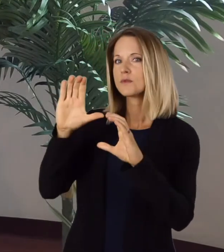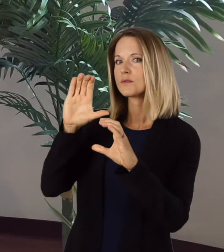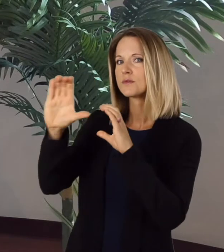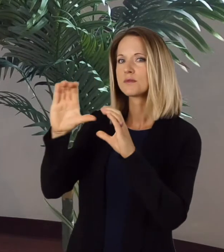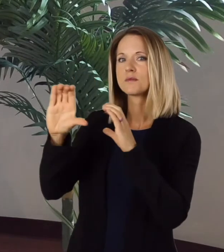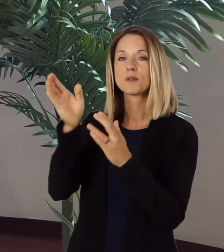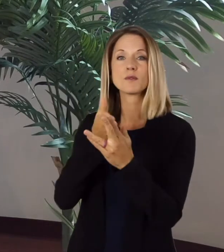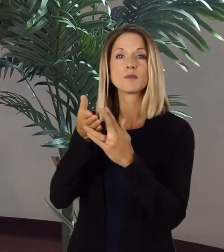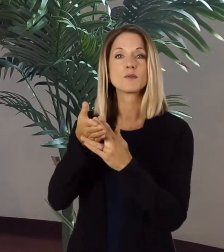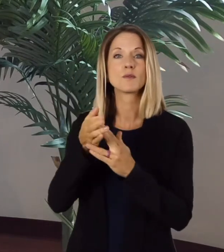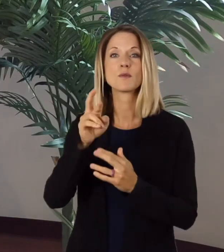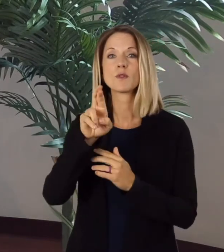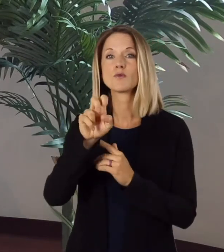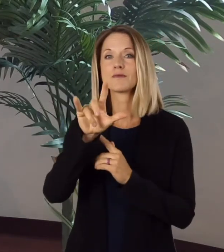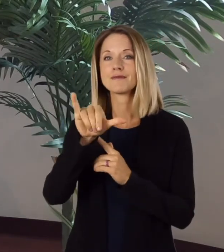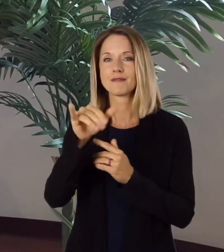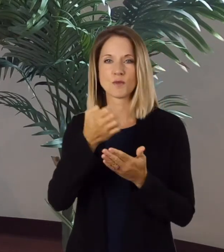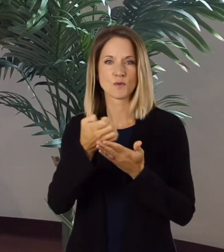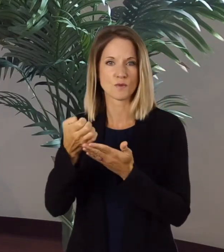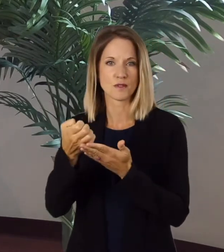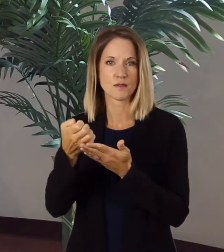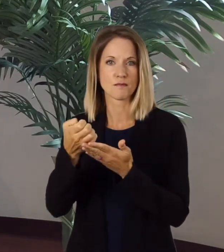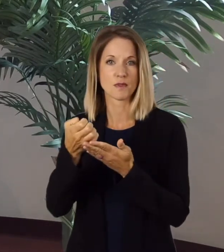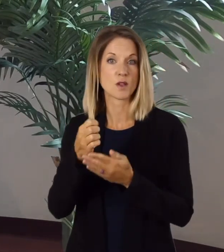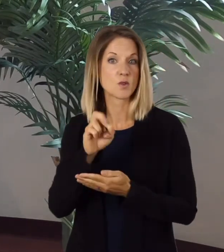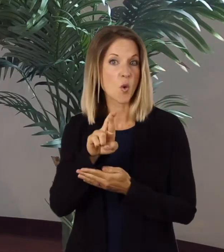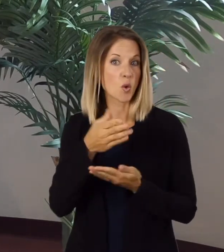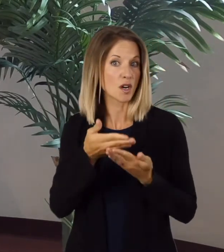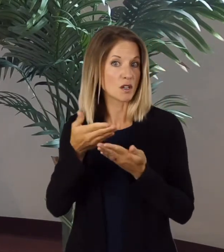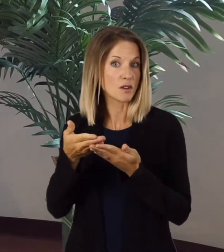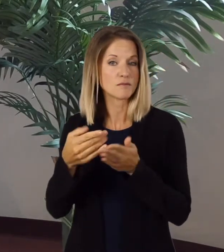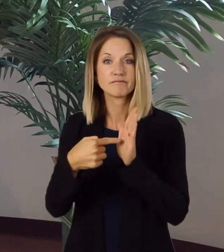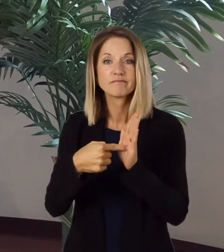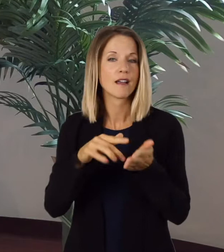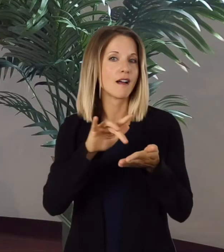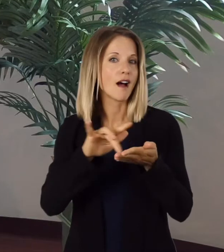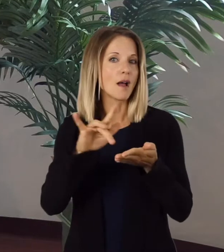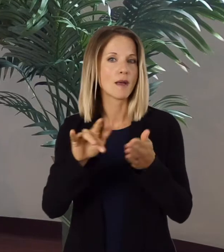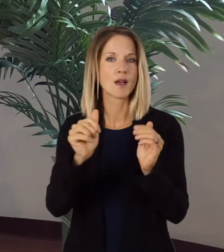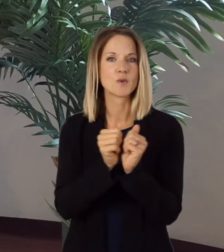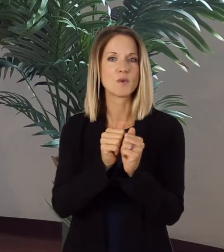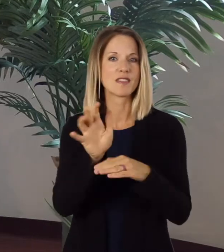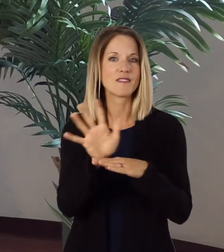relay equipment or through devices such as an iPad with video relay services on it.